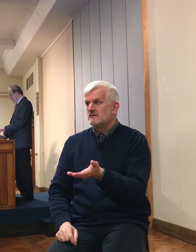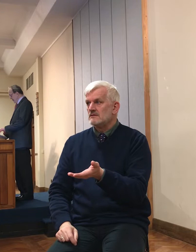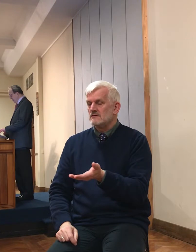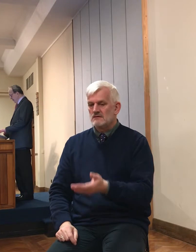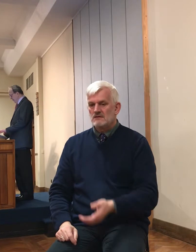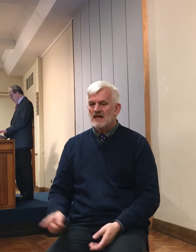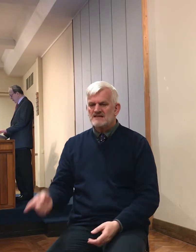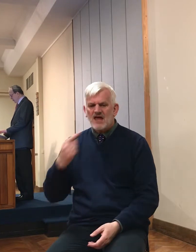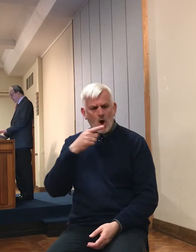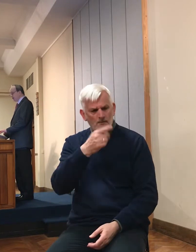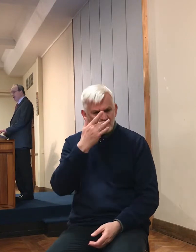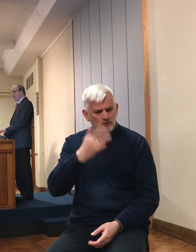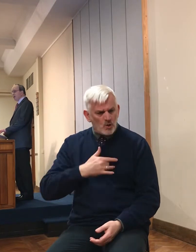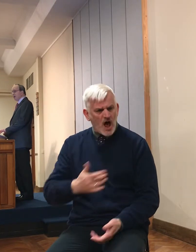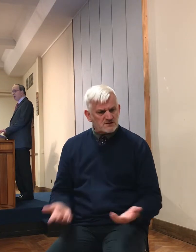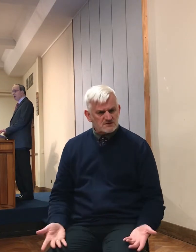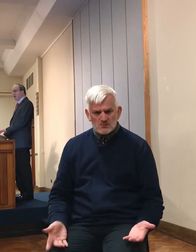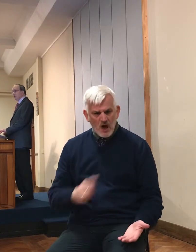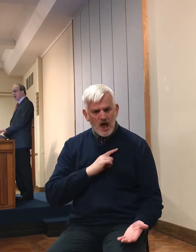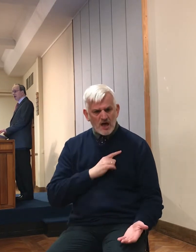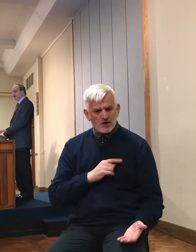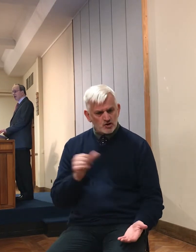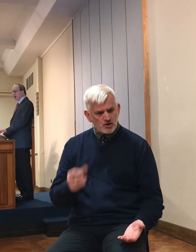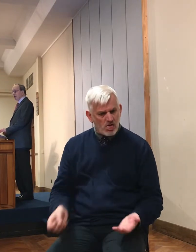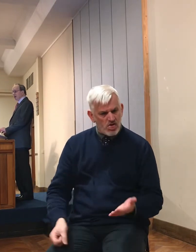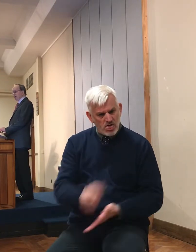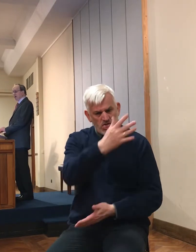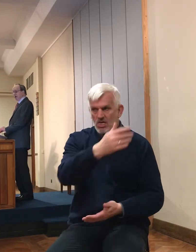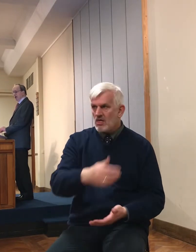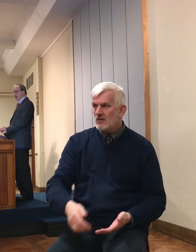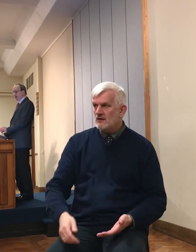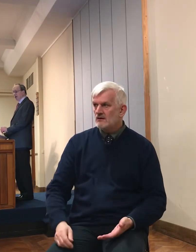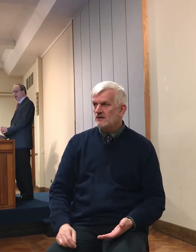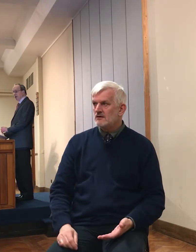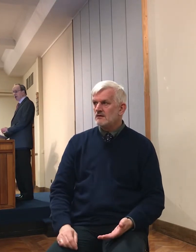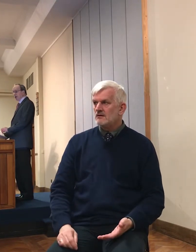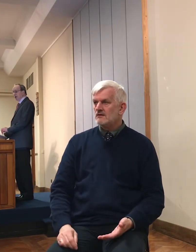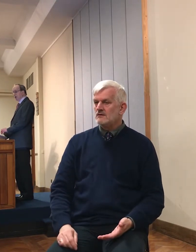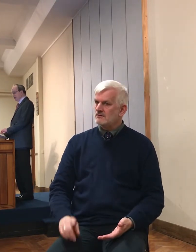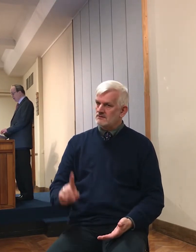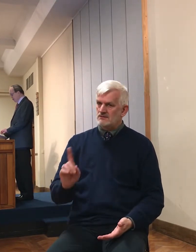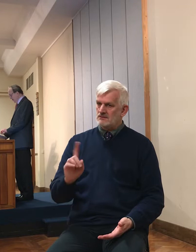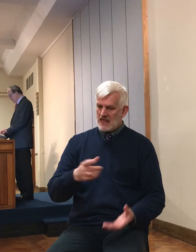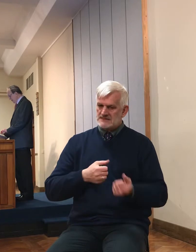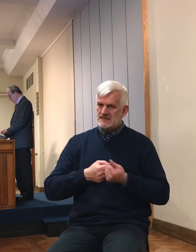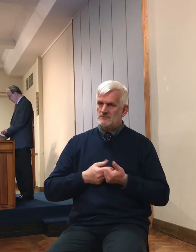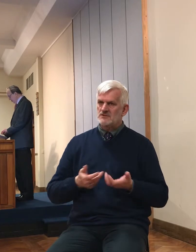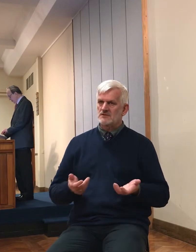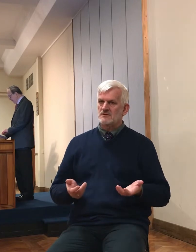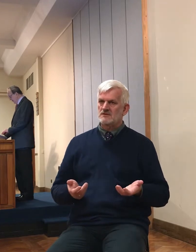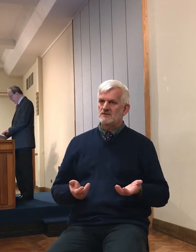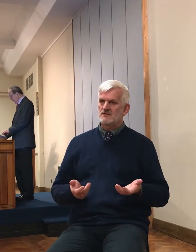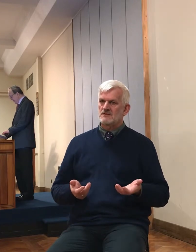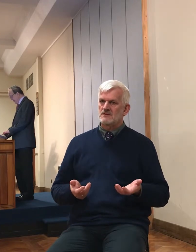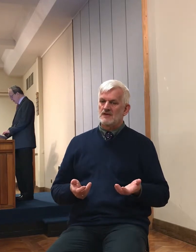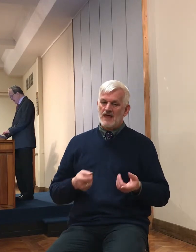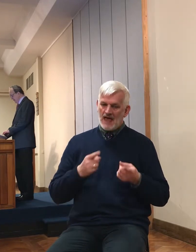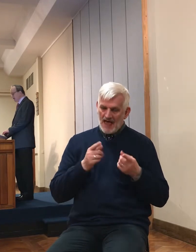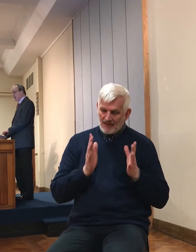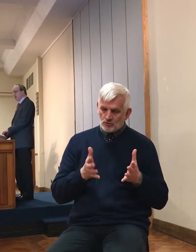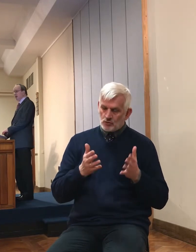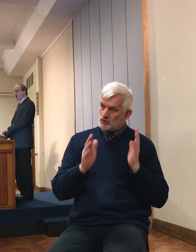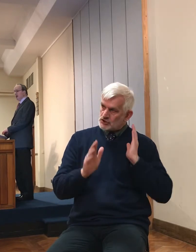and that they would be accepted by Israel. Yes, as servants, he was a wood, and all the rest of it,